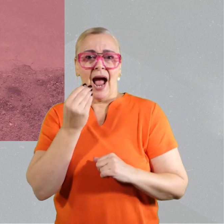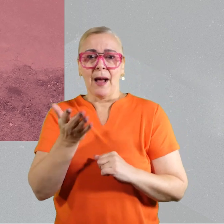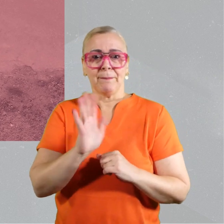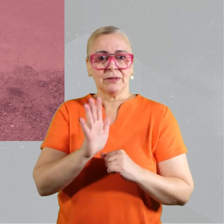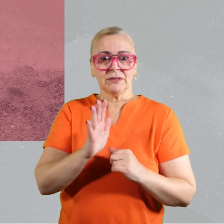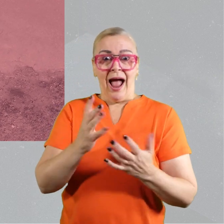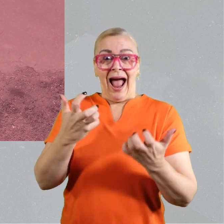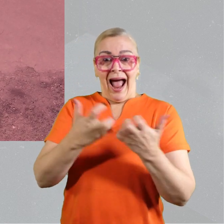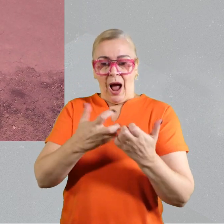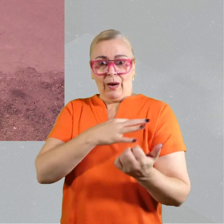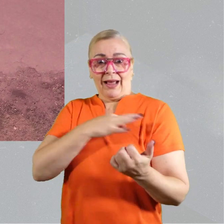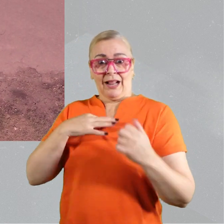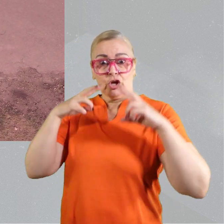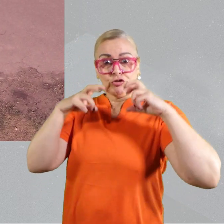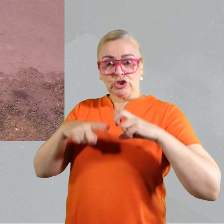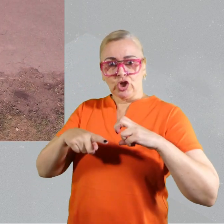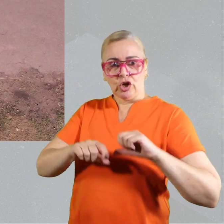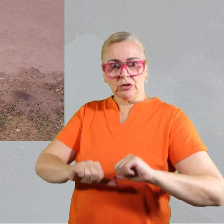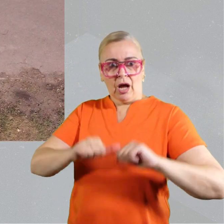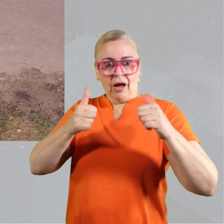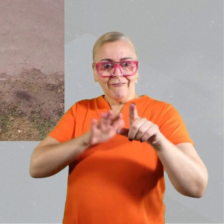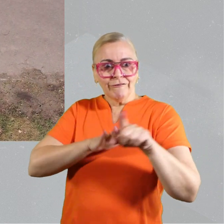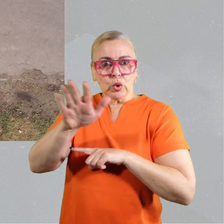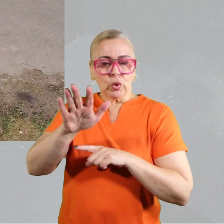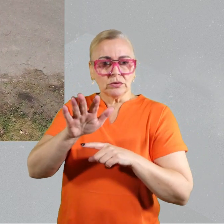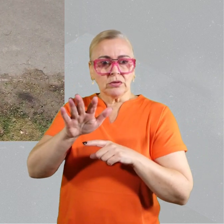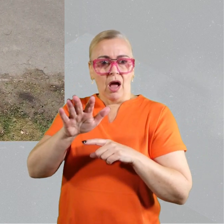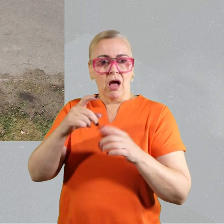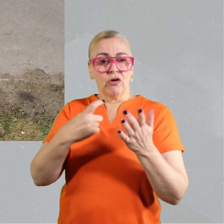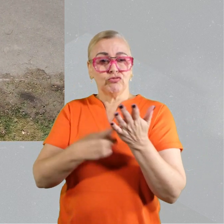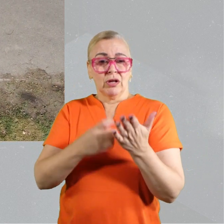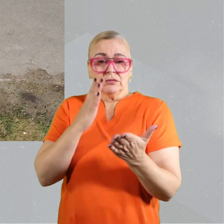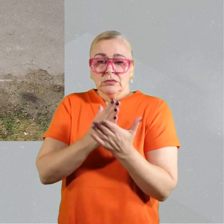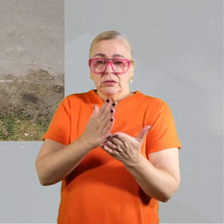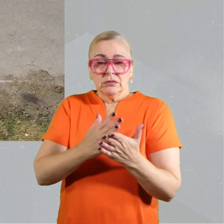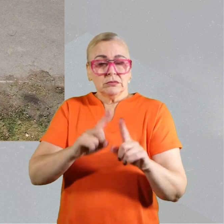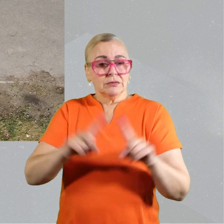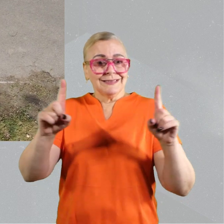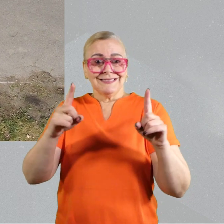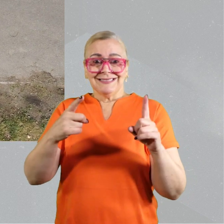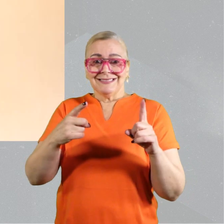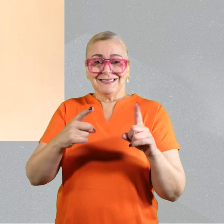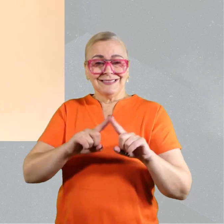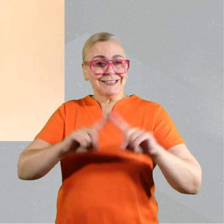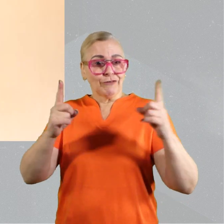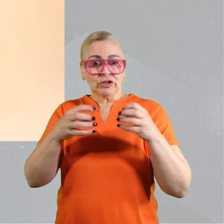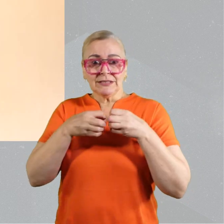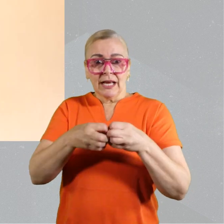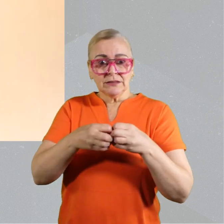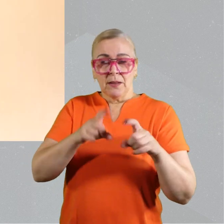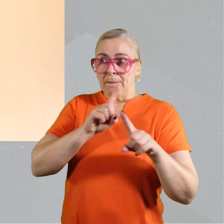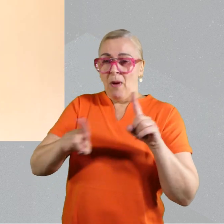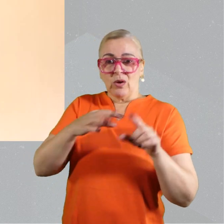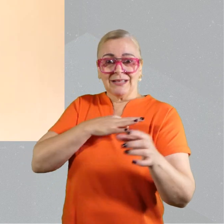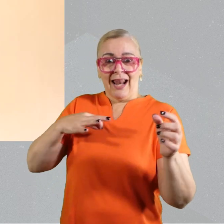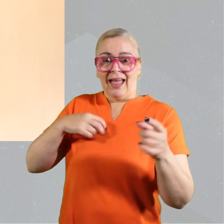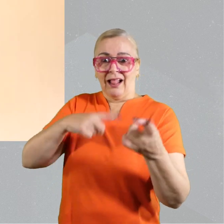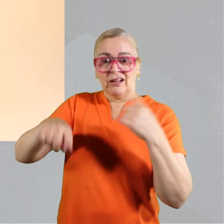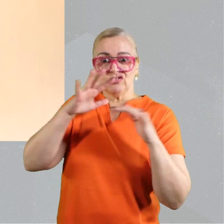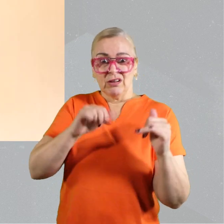It's about understanding how clinical research might work in the future. RADIAL really is a different study than most clinical trials,